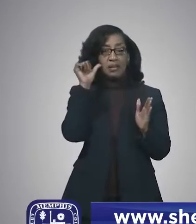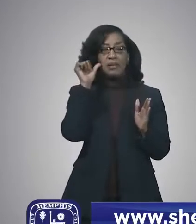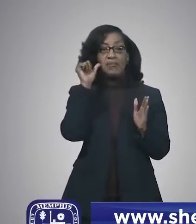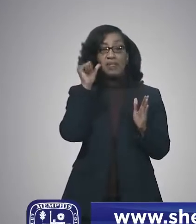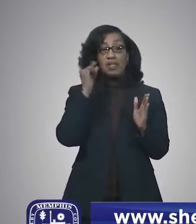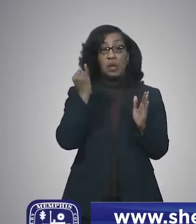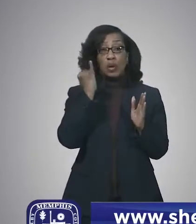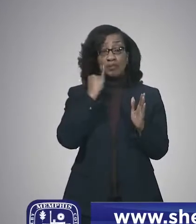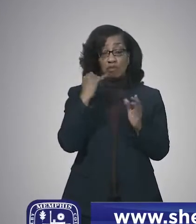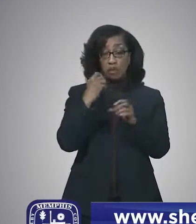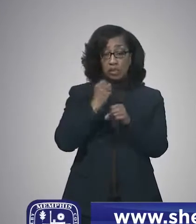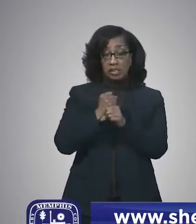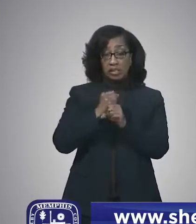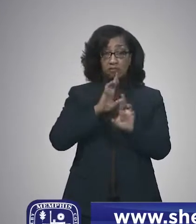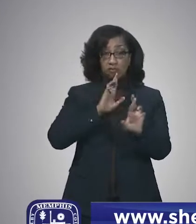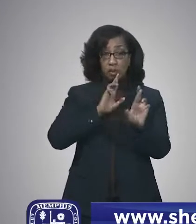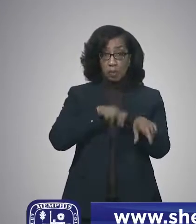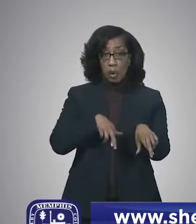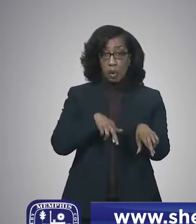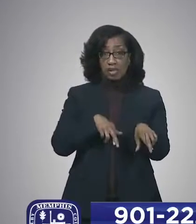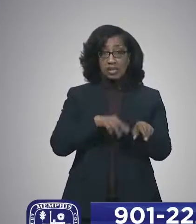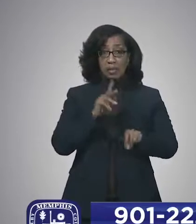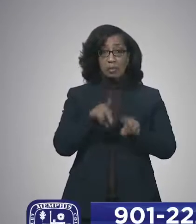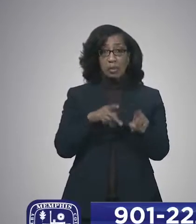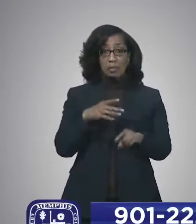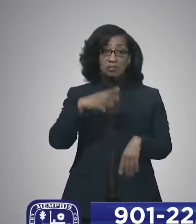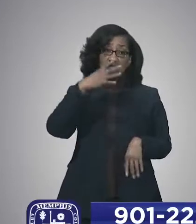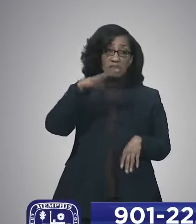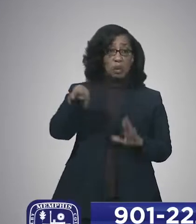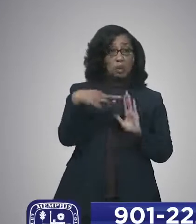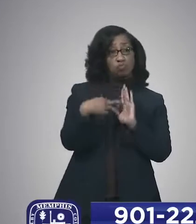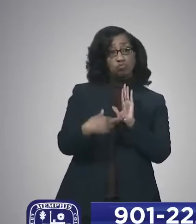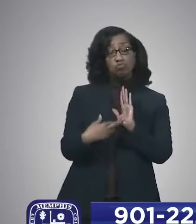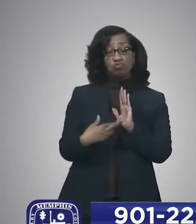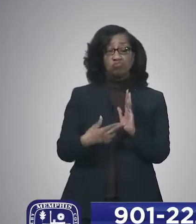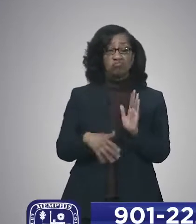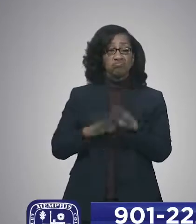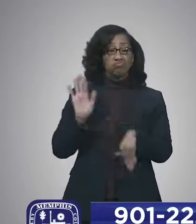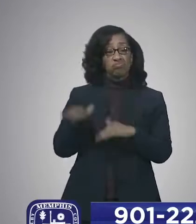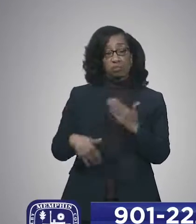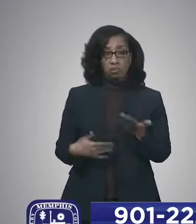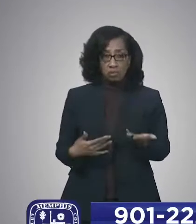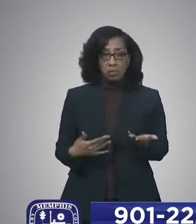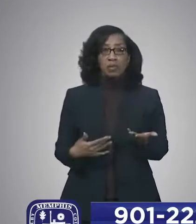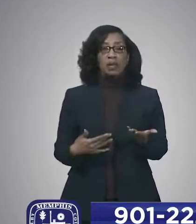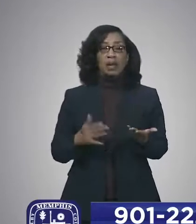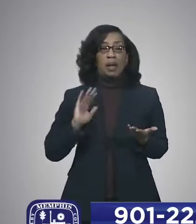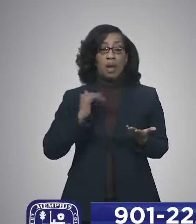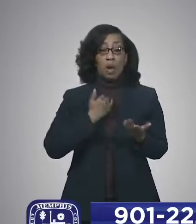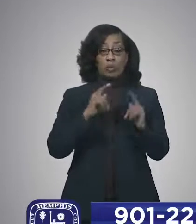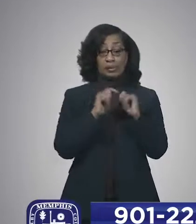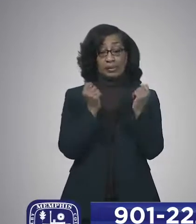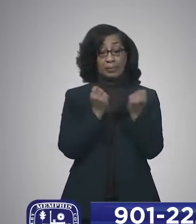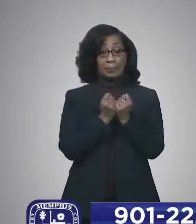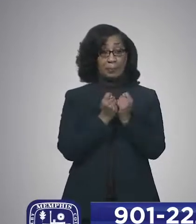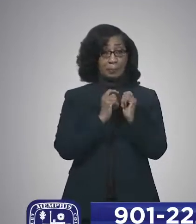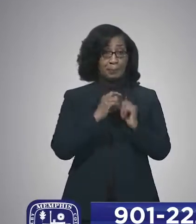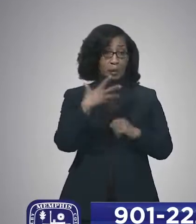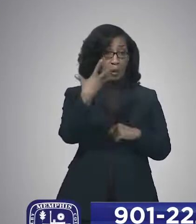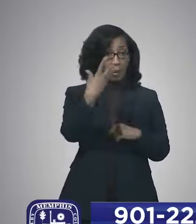if we do receive reports of violations of that order, we have an investigation team that goes out,